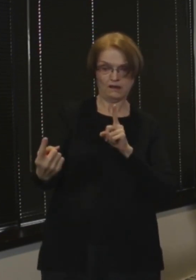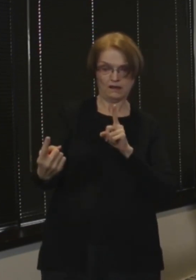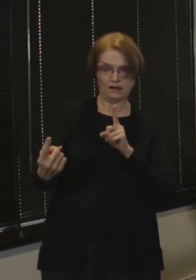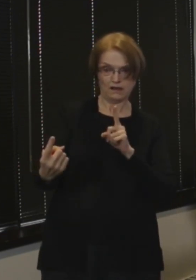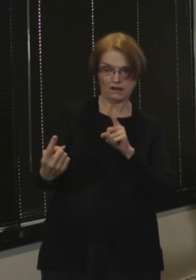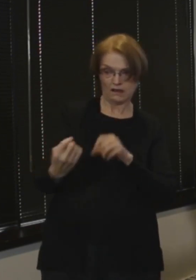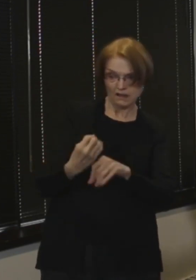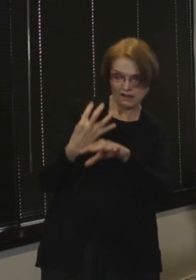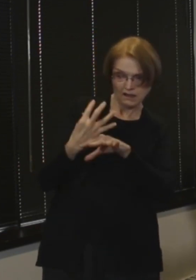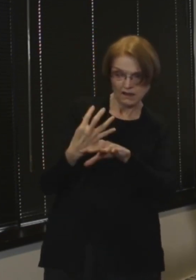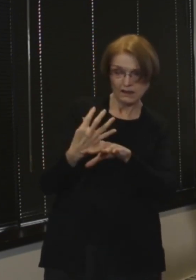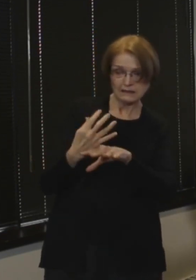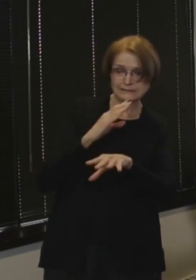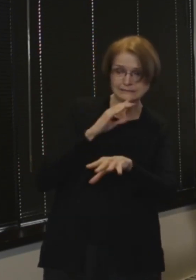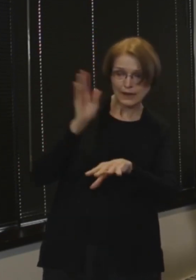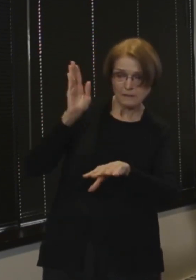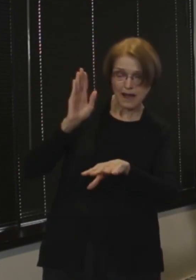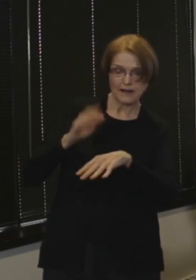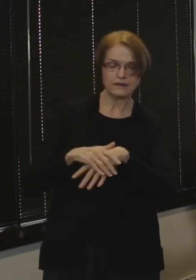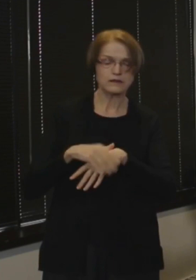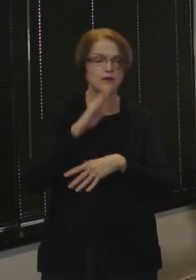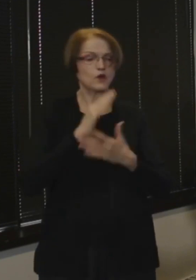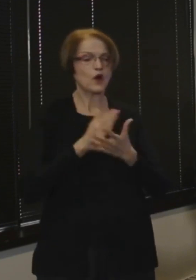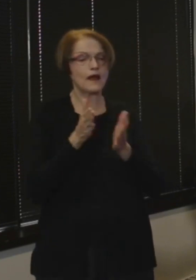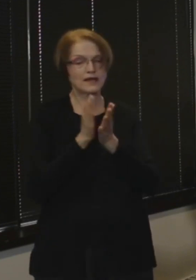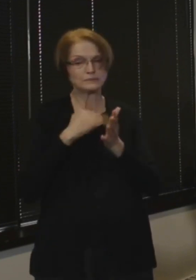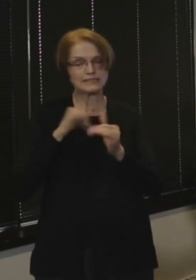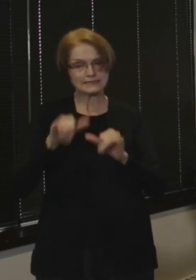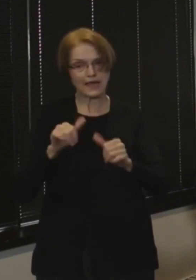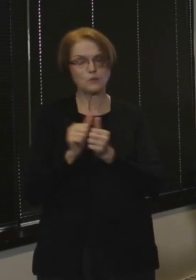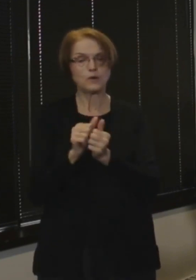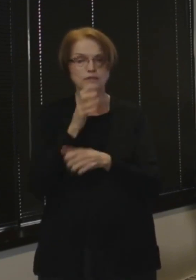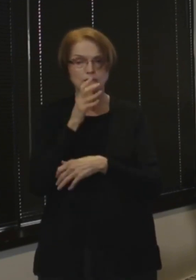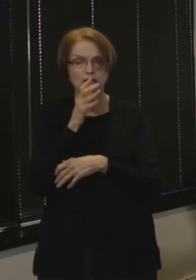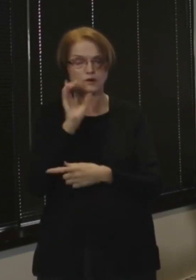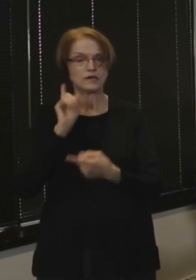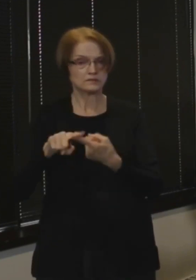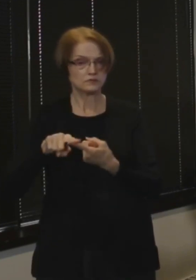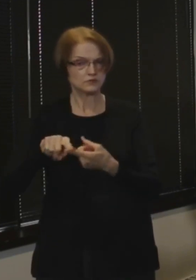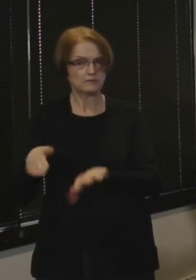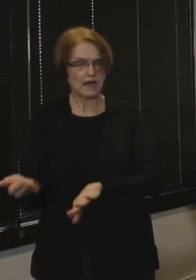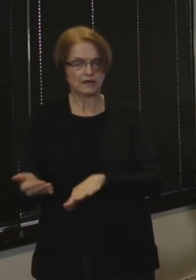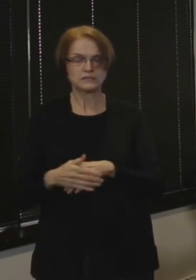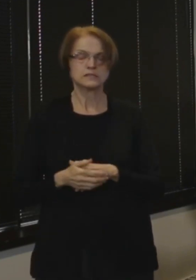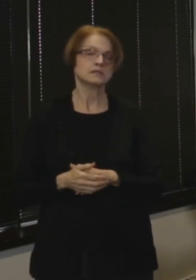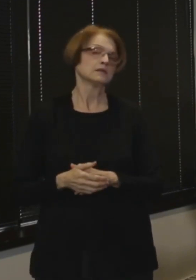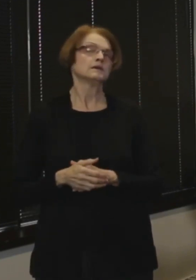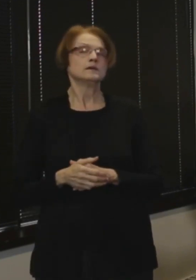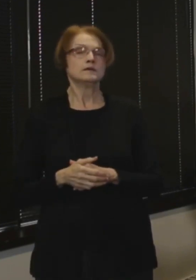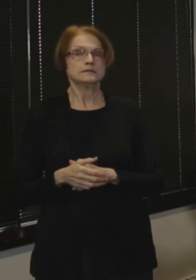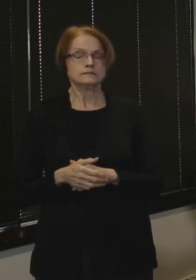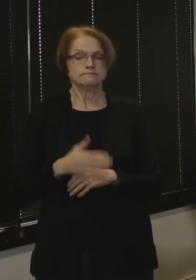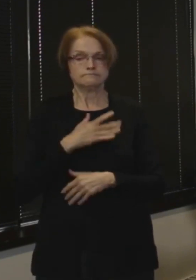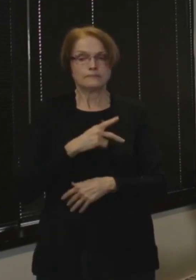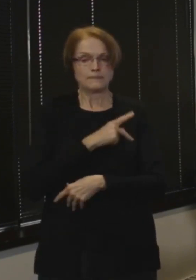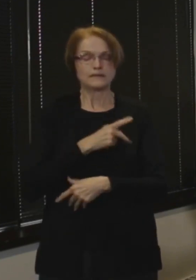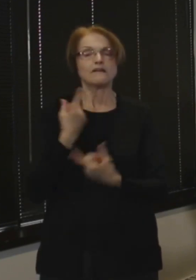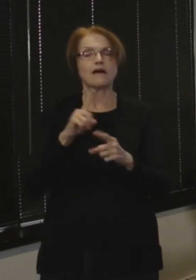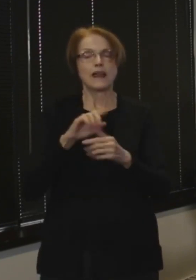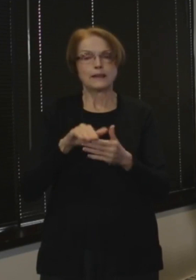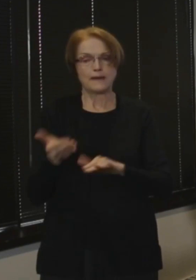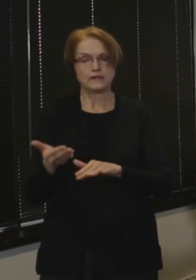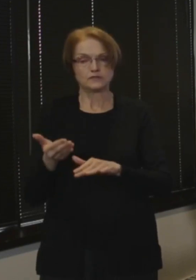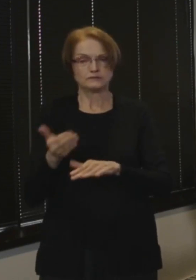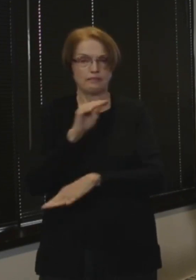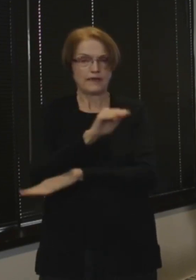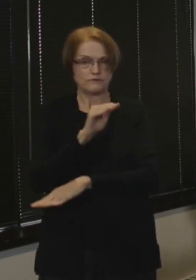The daughter asked me to stay with her mother and promised me to stay with her until she passed. My patient finally passed away